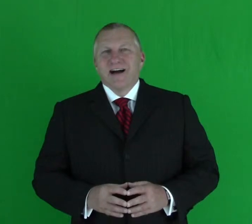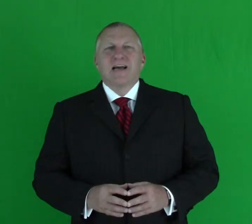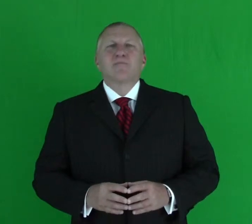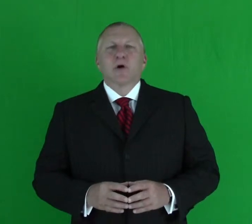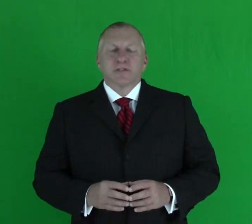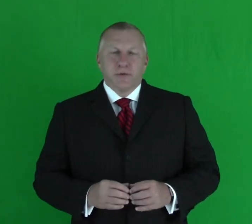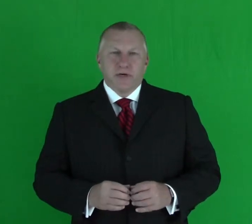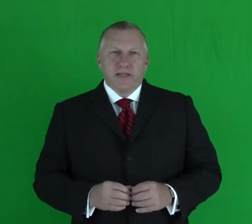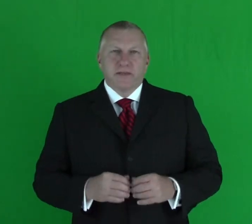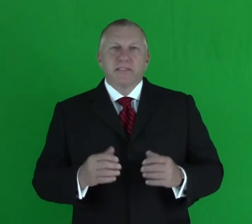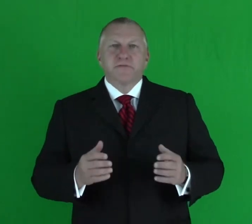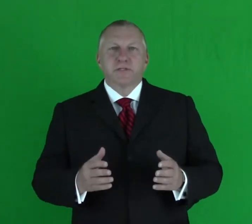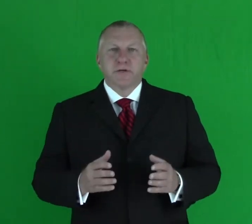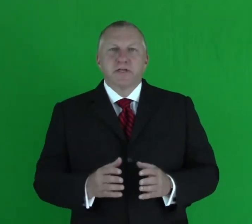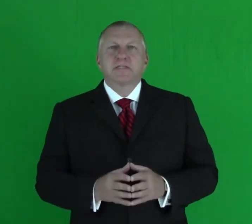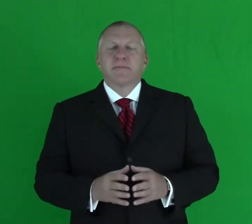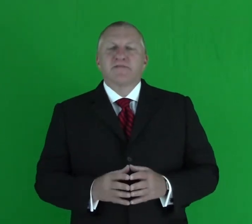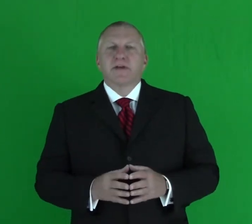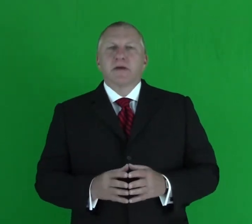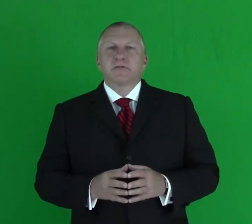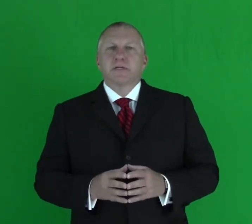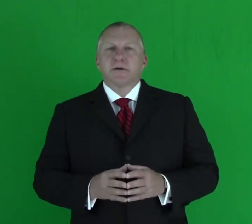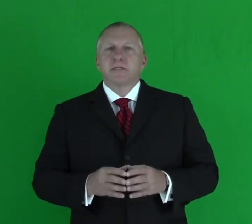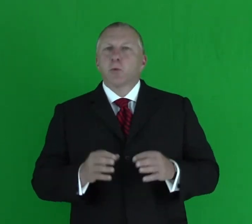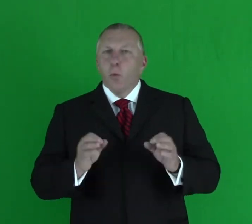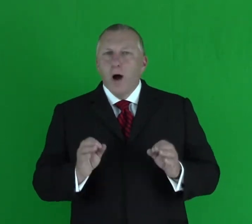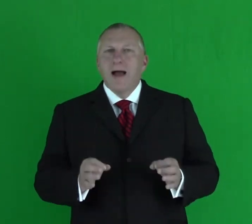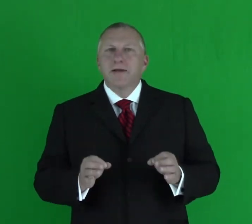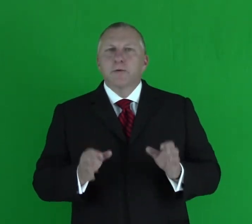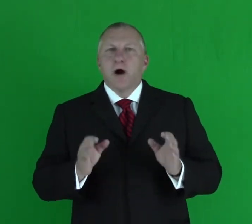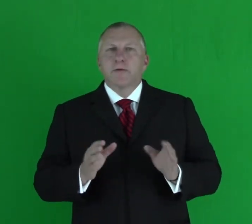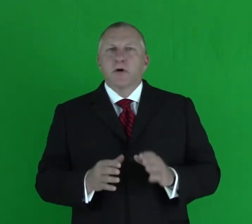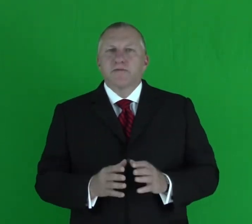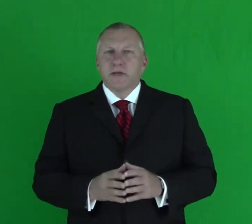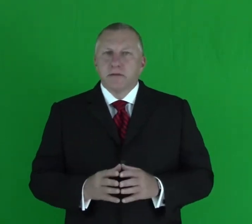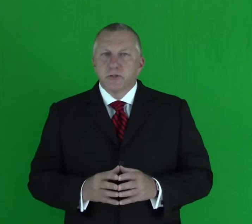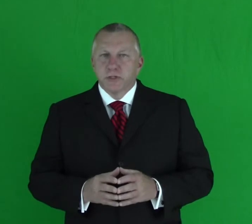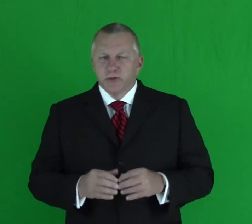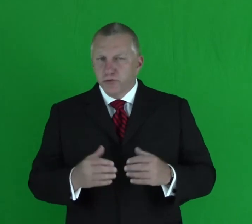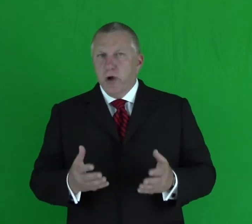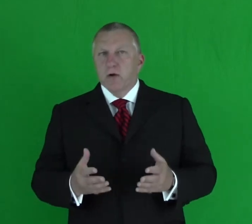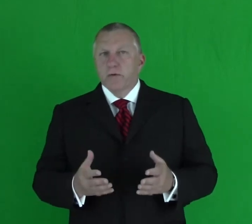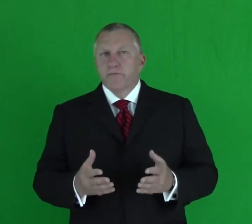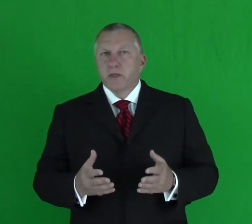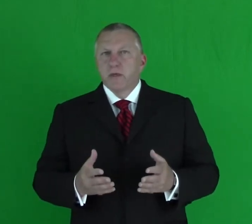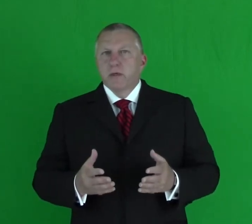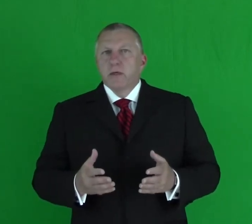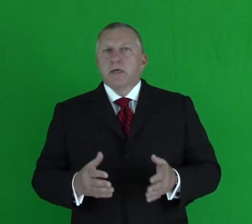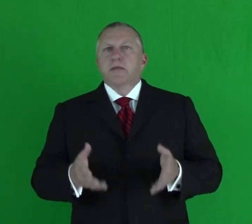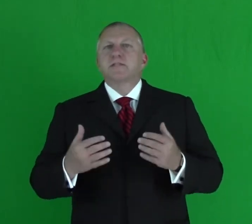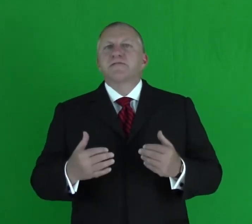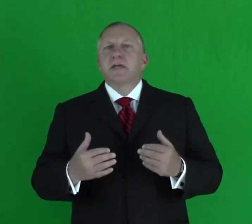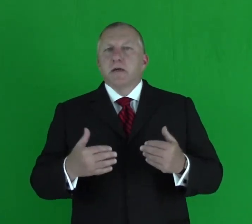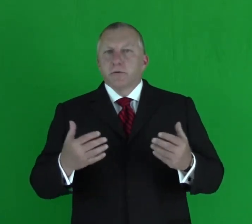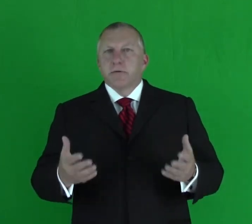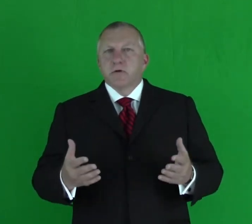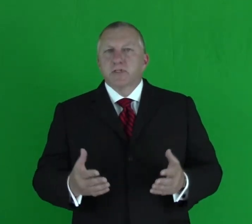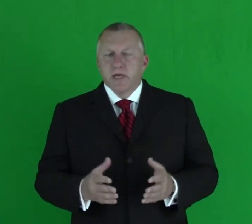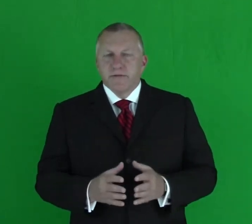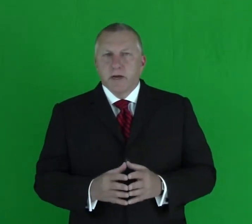Hi, I'm Mark Tuart and thanks for tuning in to my video series, Why Do Automotive Dealerships Struggle? In this video, number seven,